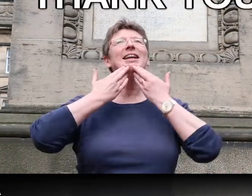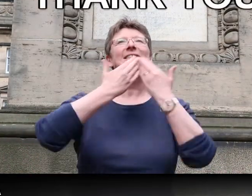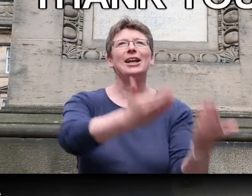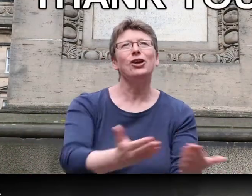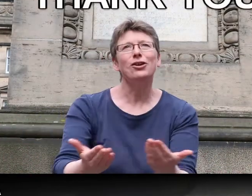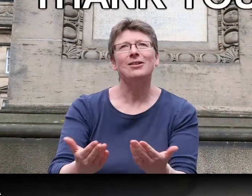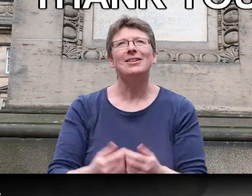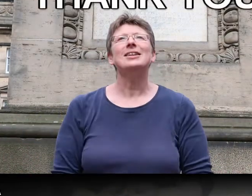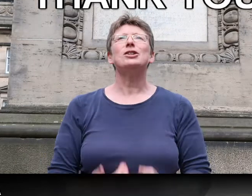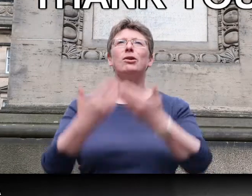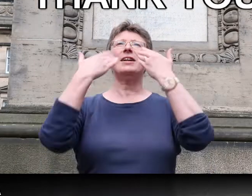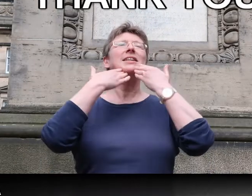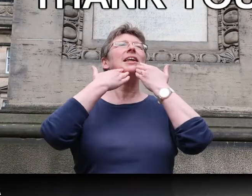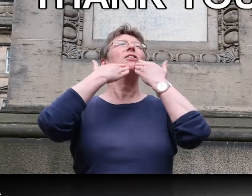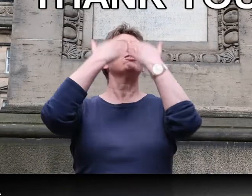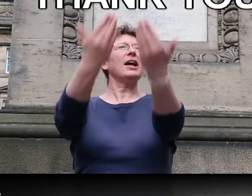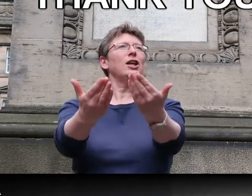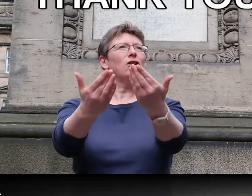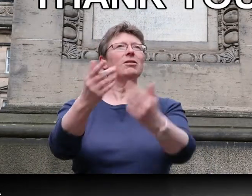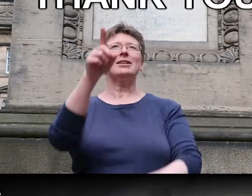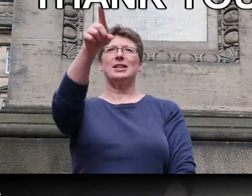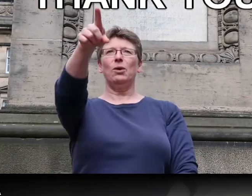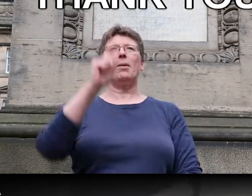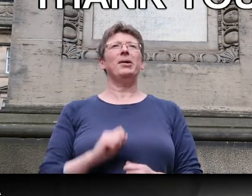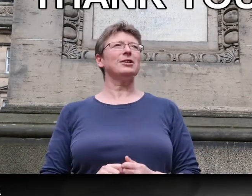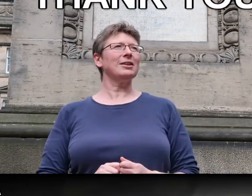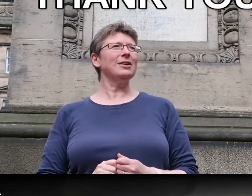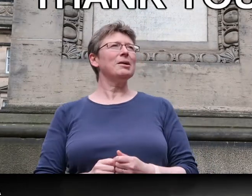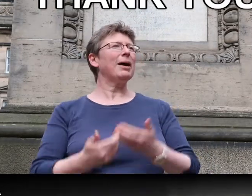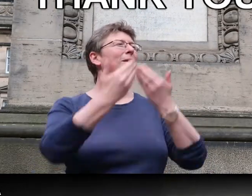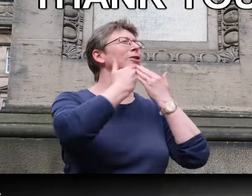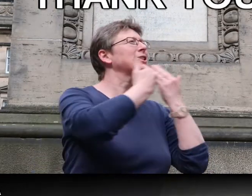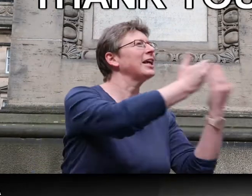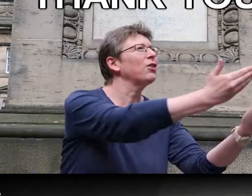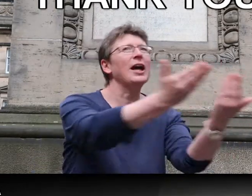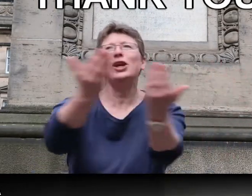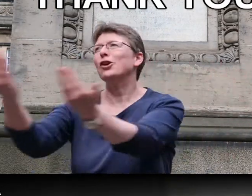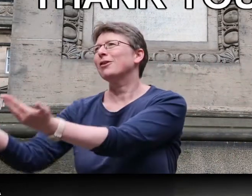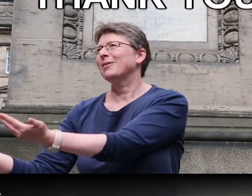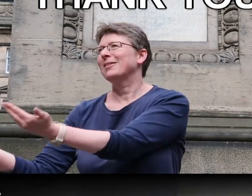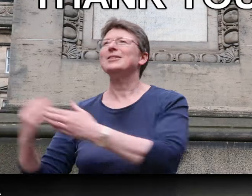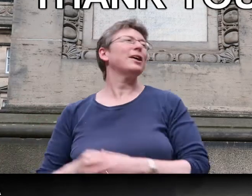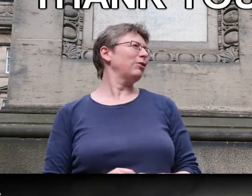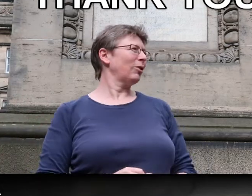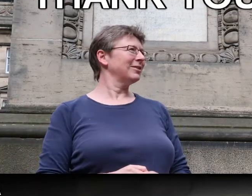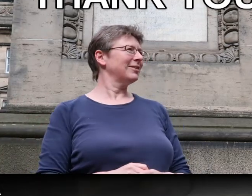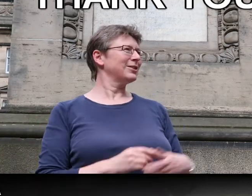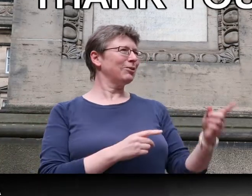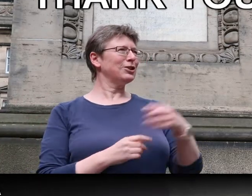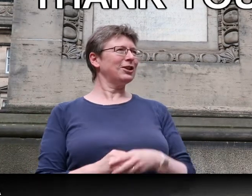say thank you, so if I say thank you, that's to like one person, I might want to say thank you to everyone. So you want to